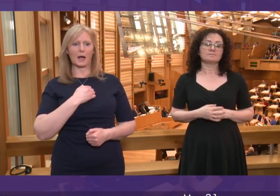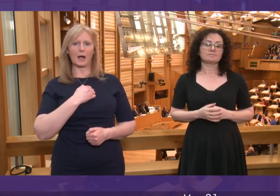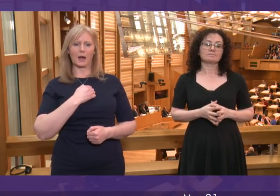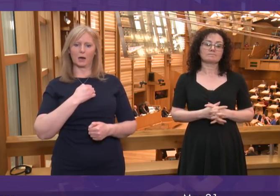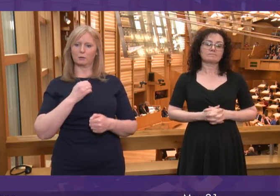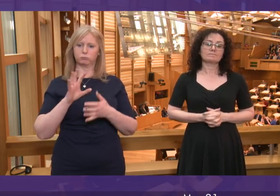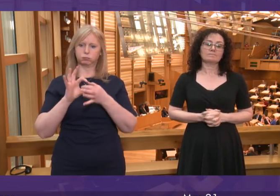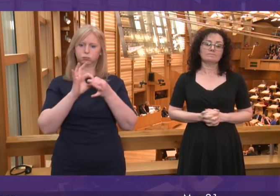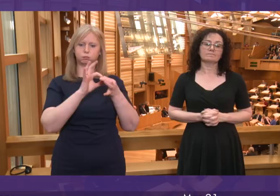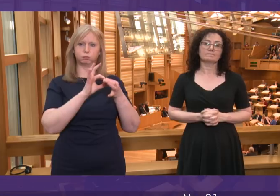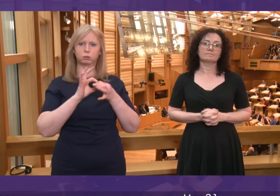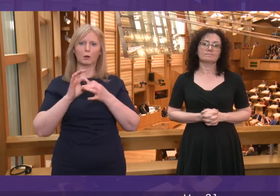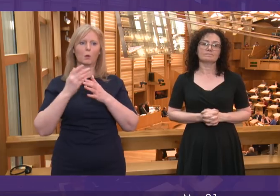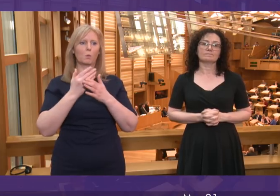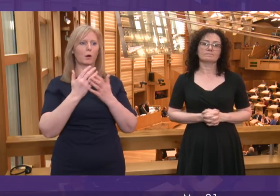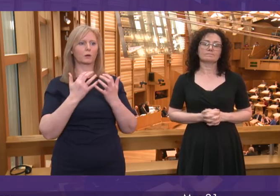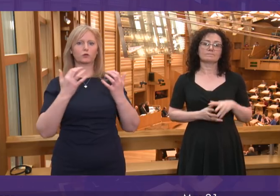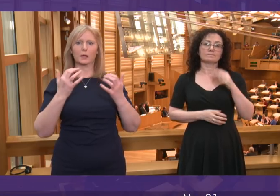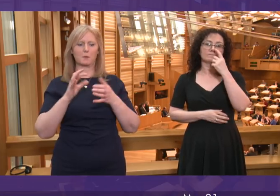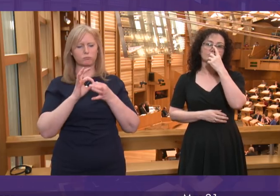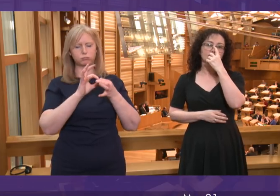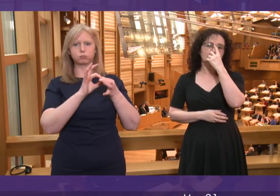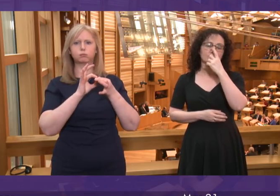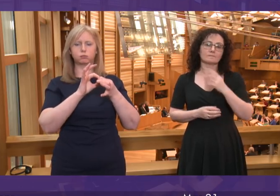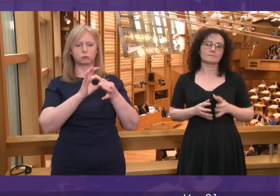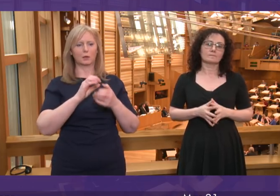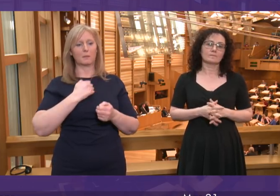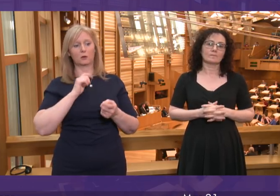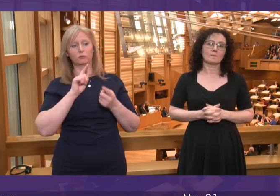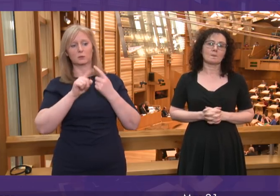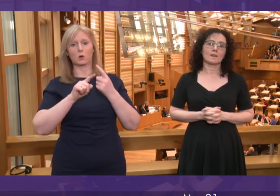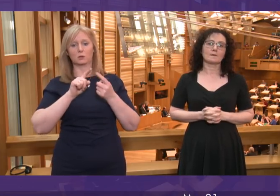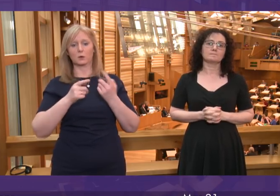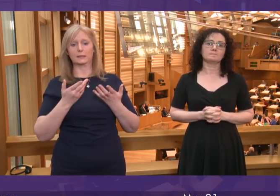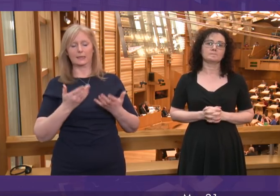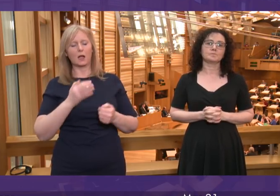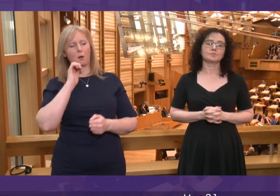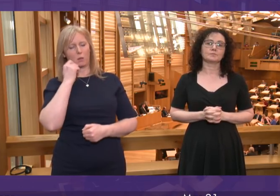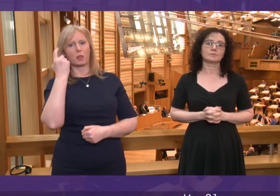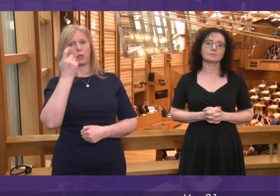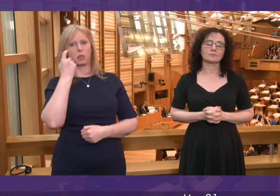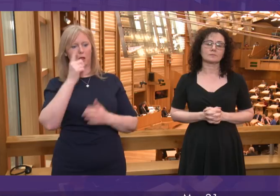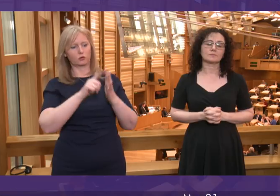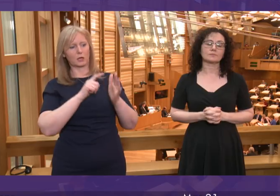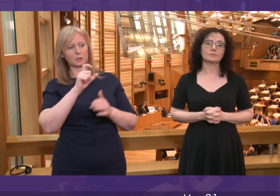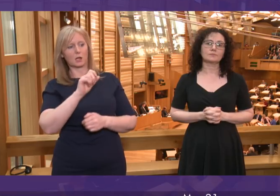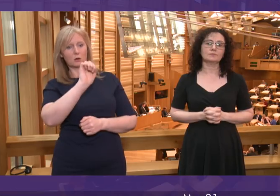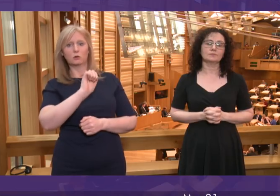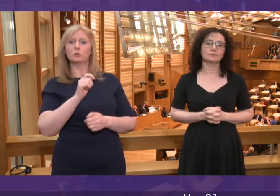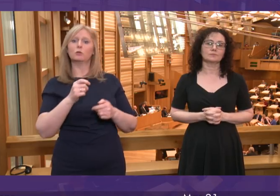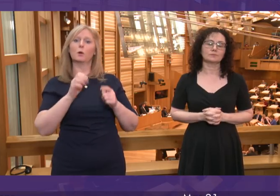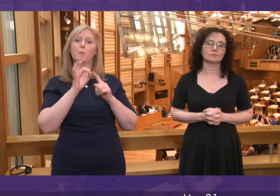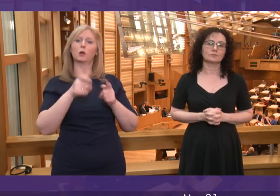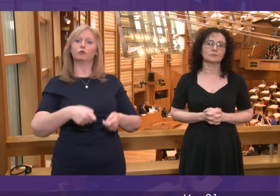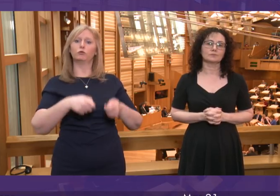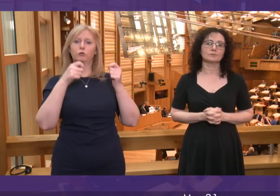across the chamber? I have said, I think, in a couple of my responses today, that I will consider the points that Jackson Carlin has raised, and I